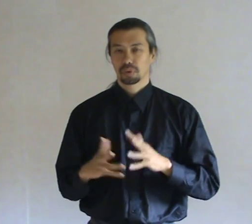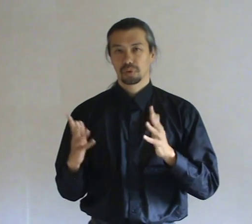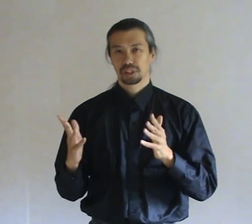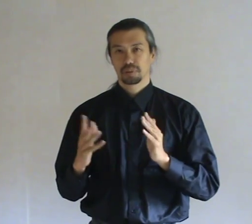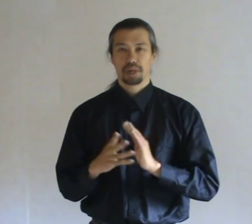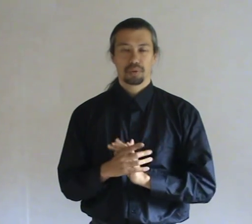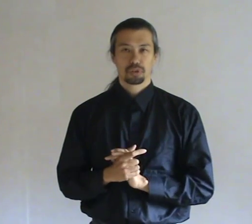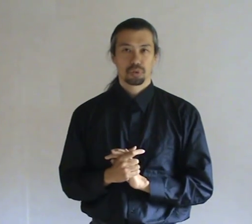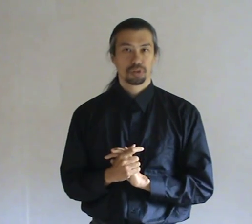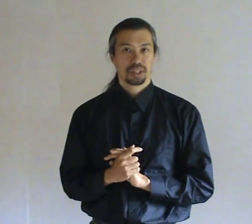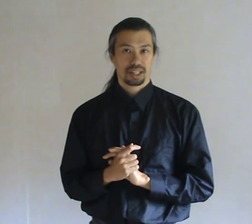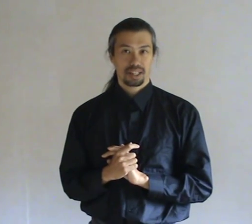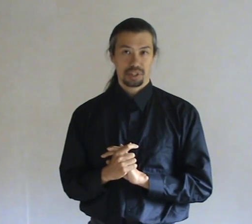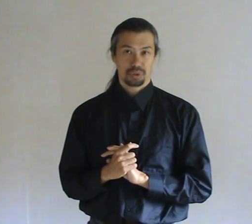Christian powers called death angels.